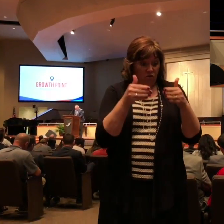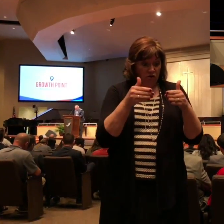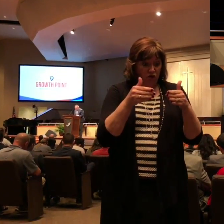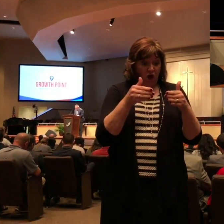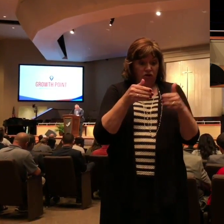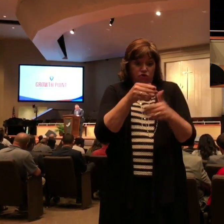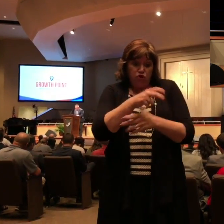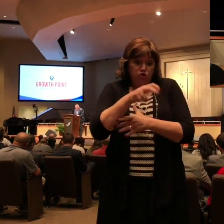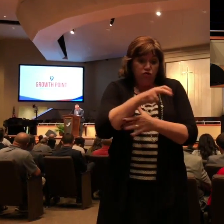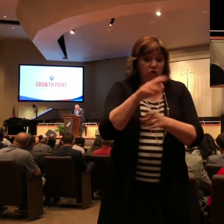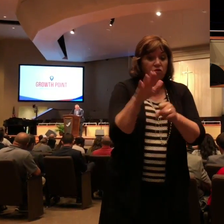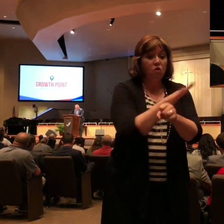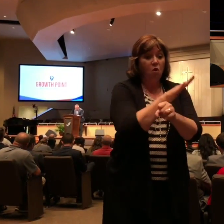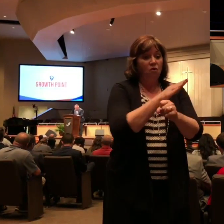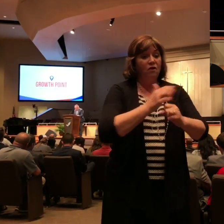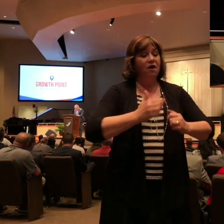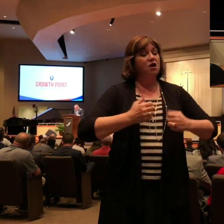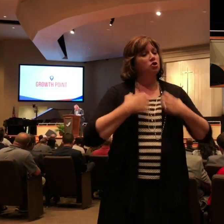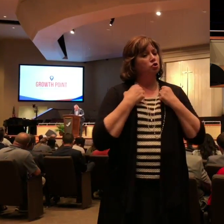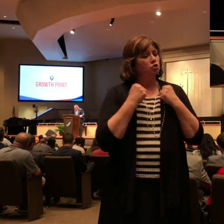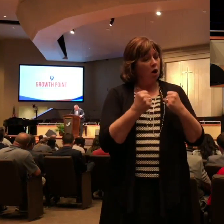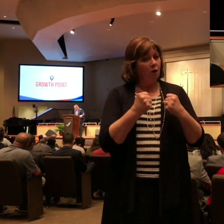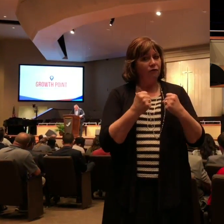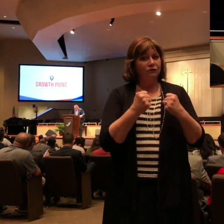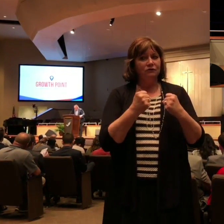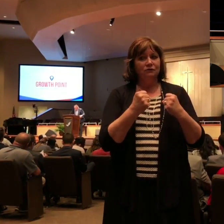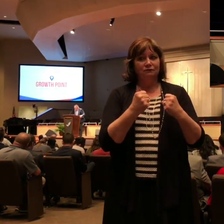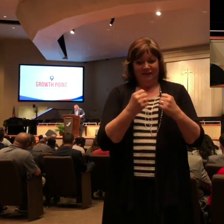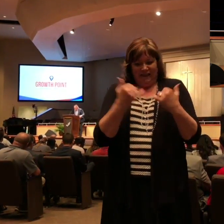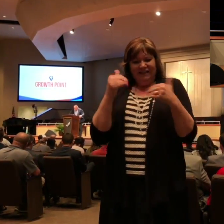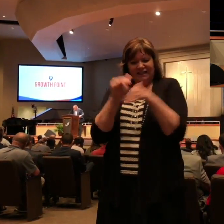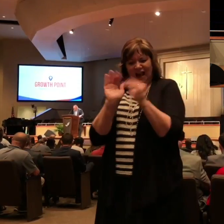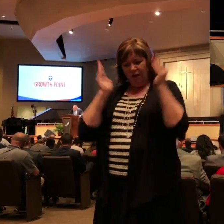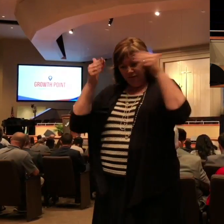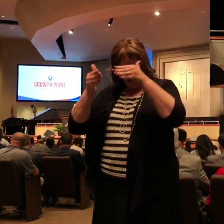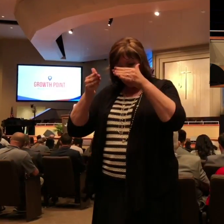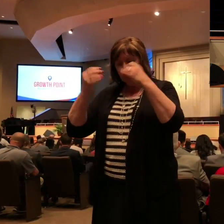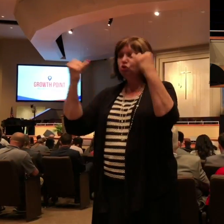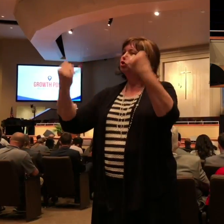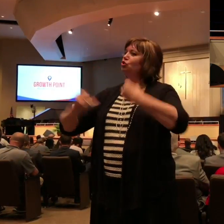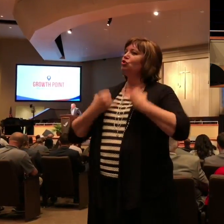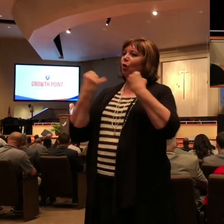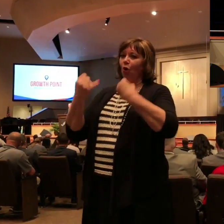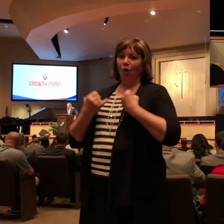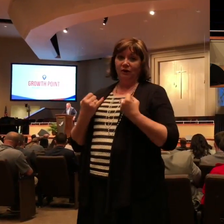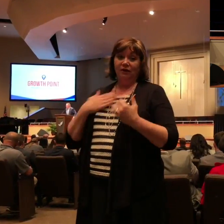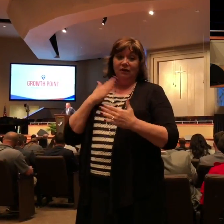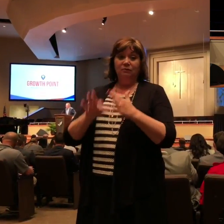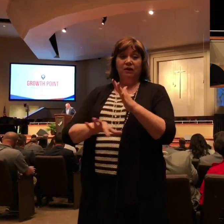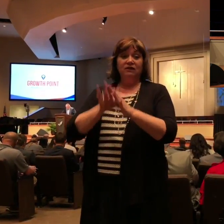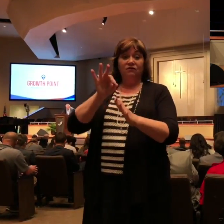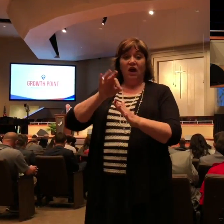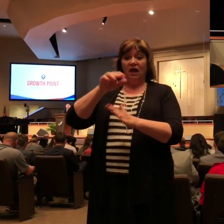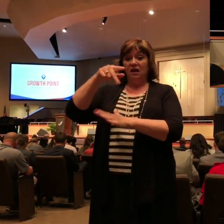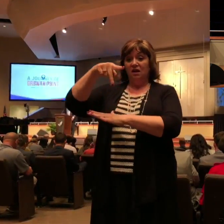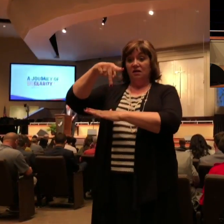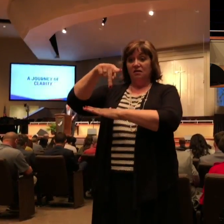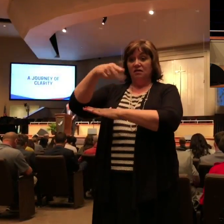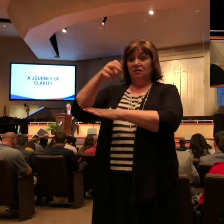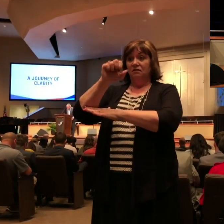and the other electives happening around the campus as well. So thank you for being here tonight and a part of that. Take your Bibles, Philippians chapter number one, Philippians